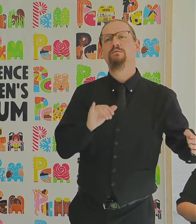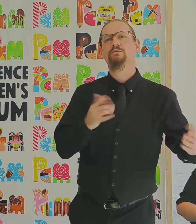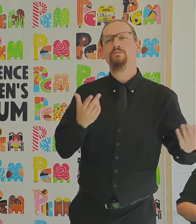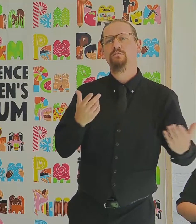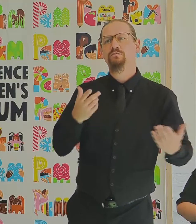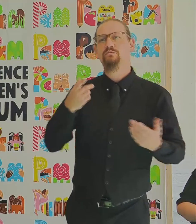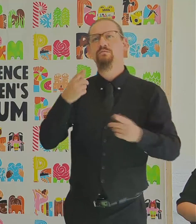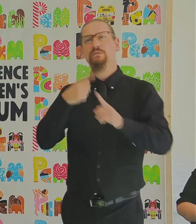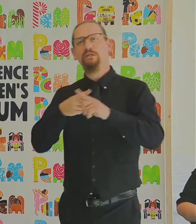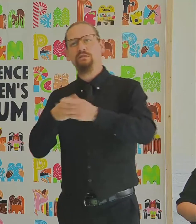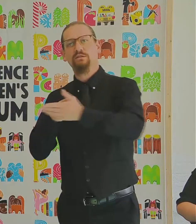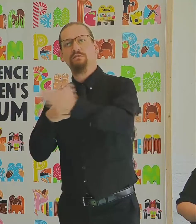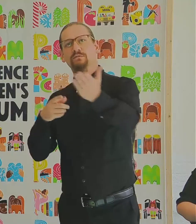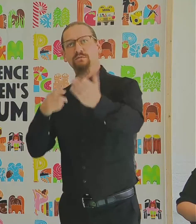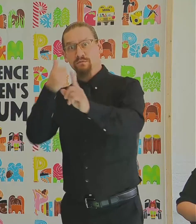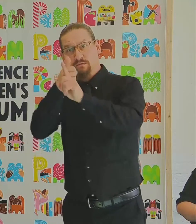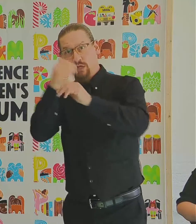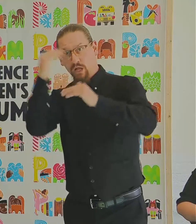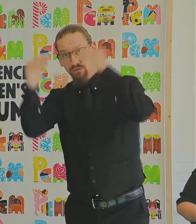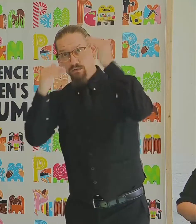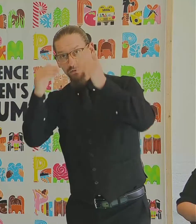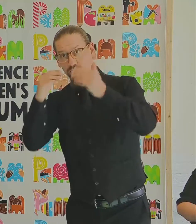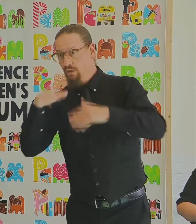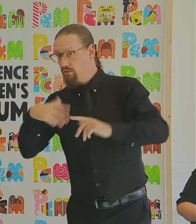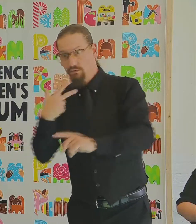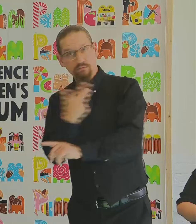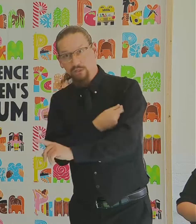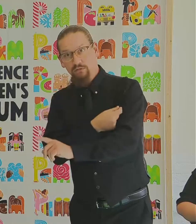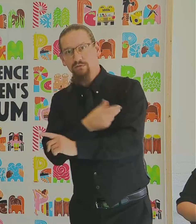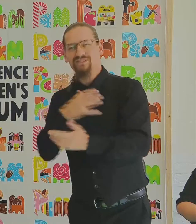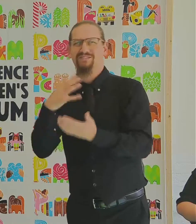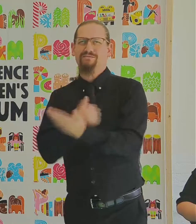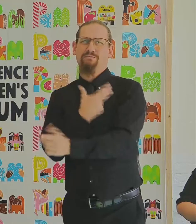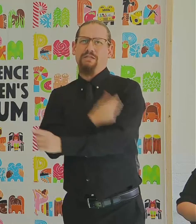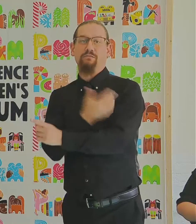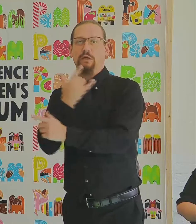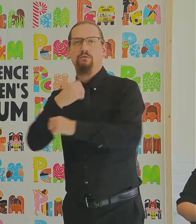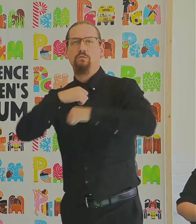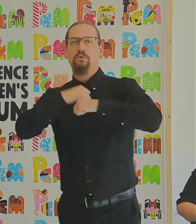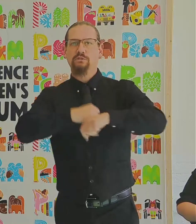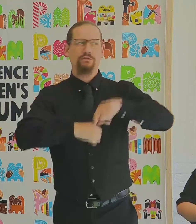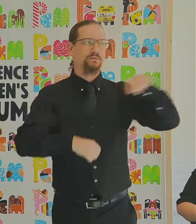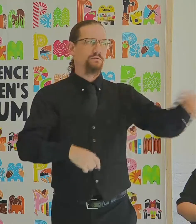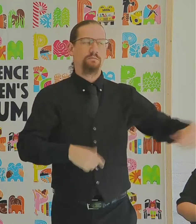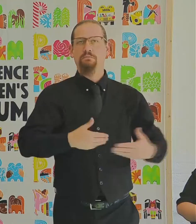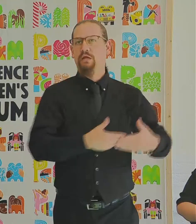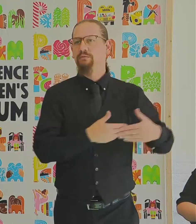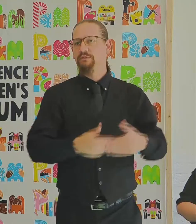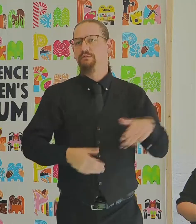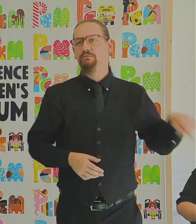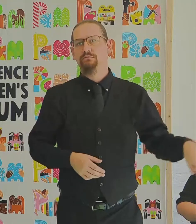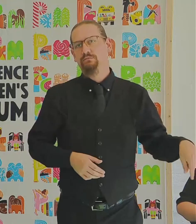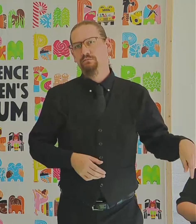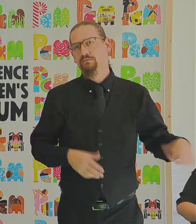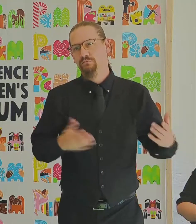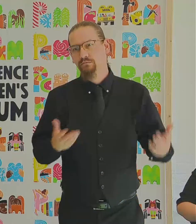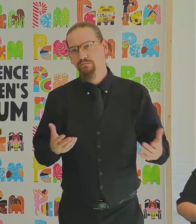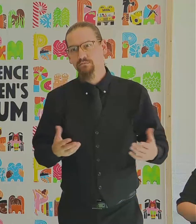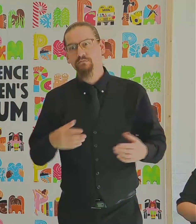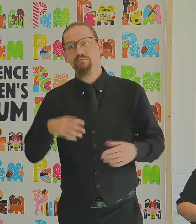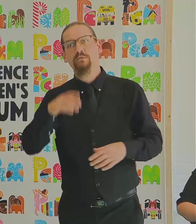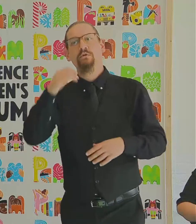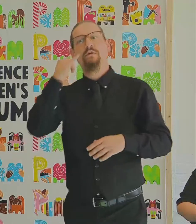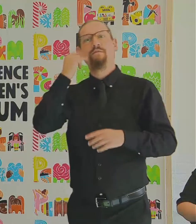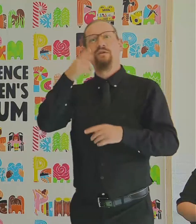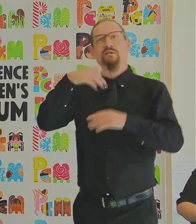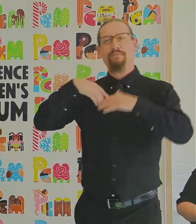them as well. And if someone can't get vaccinated, please continue wearing a mask indoors and in crowded spaces. This is now